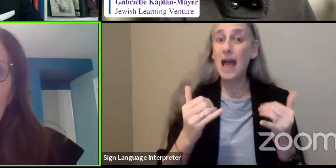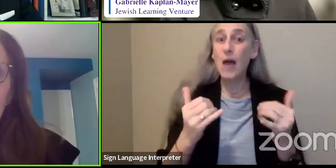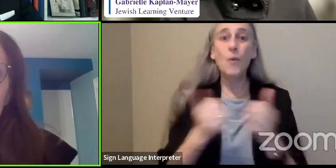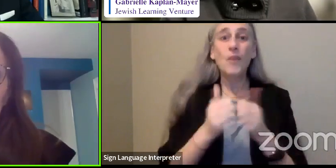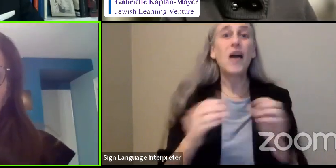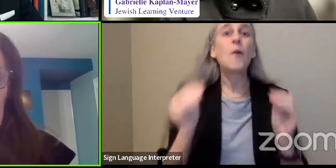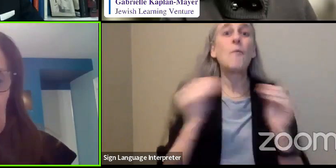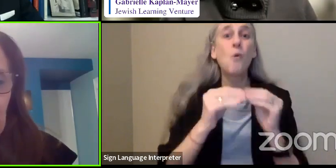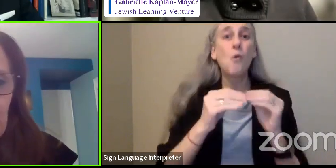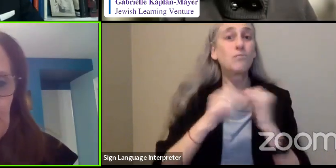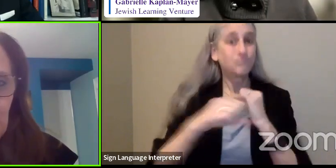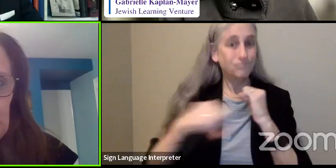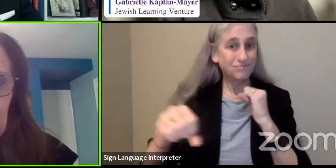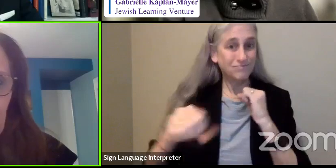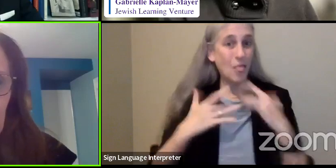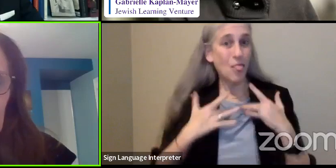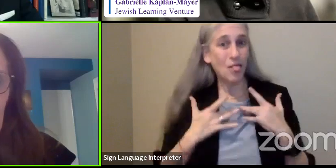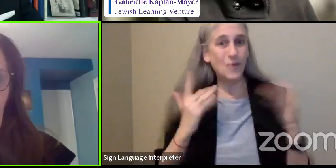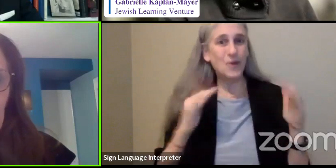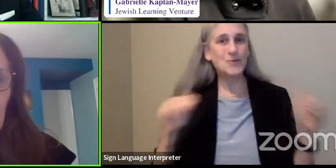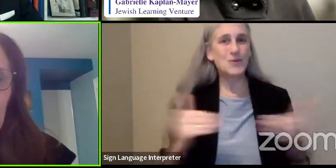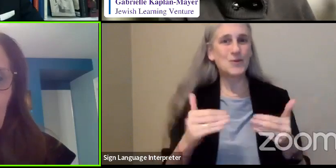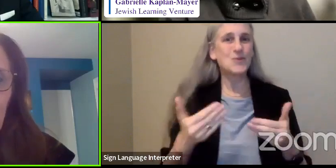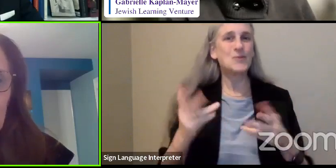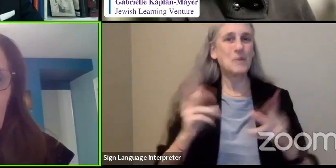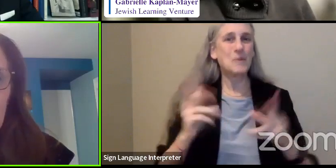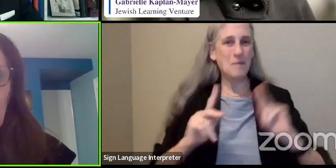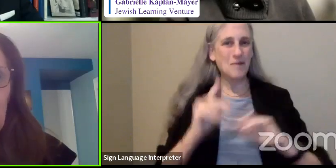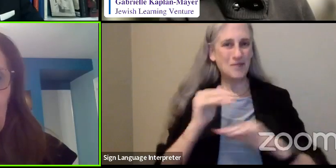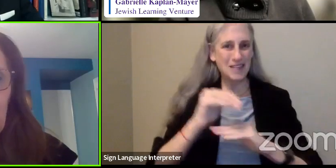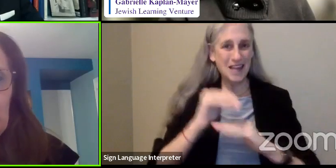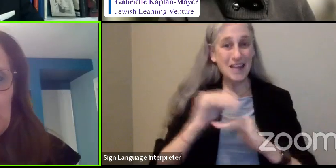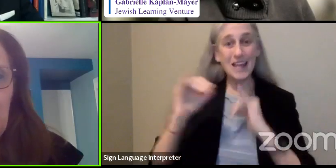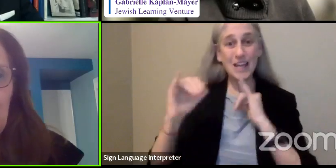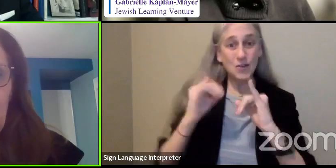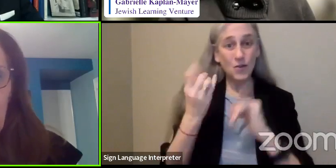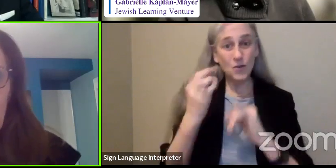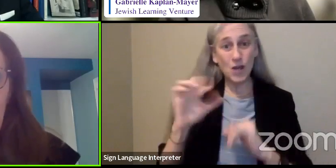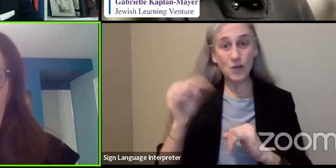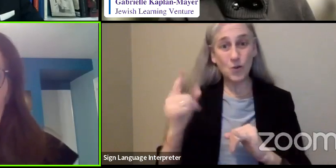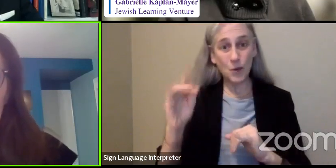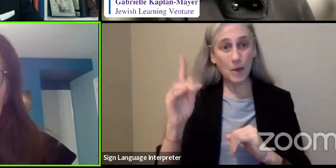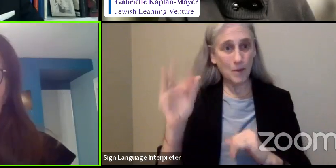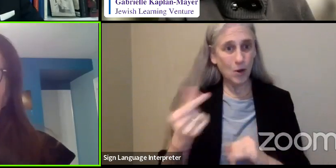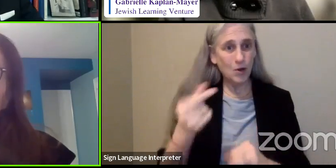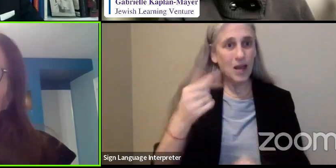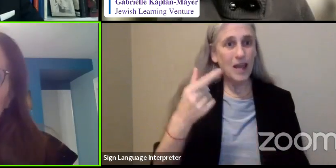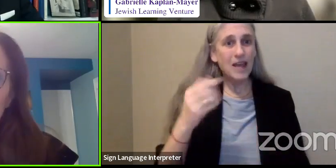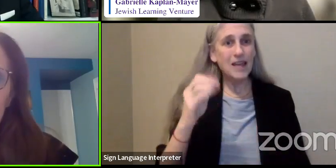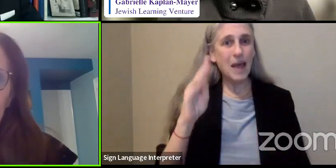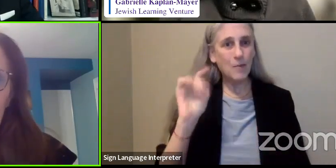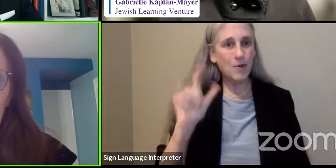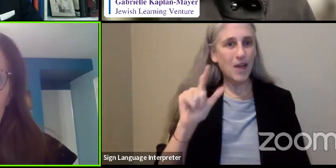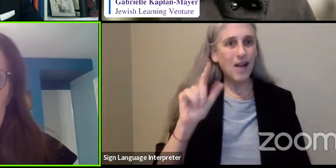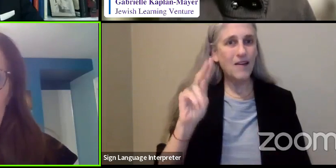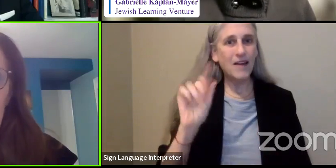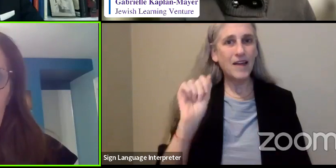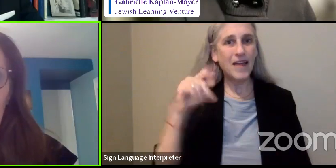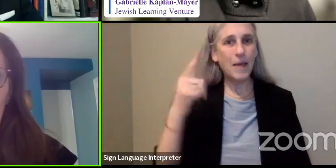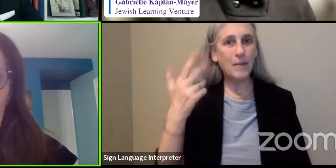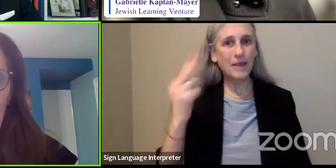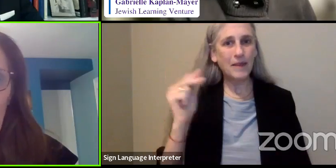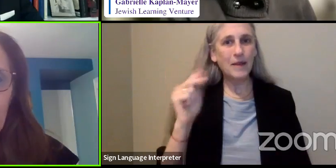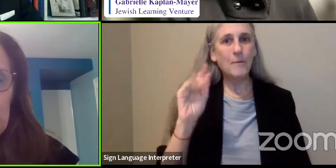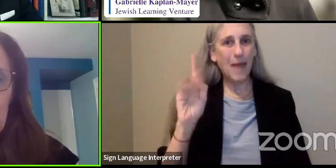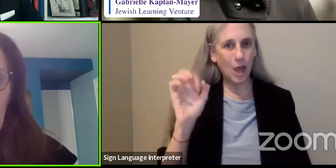I am thrilled to introduce our guests for this evening. Interviewing Dr. Greenberg is Gabrielle Kaplan-Mayer, Jewish Learning Ventures